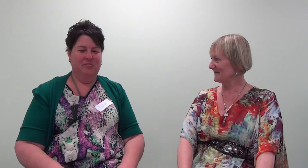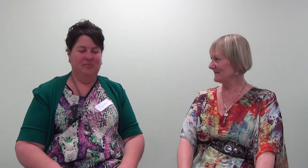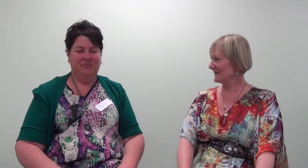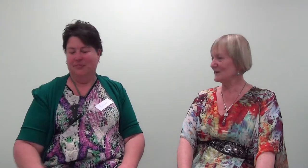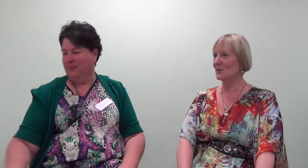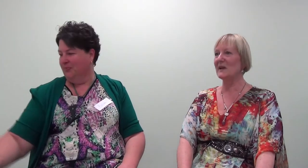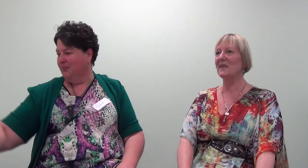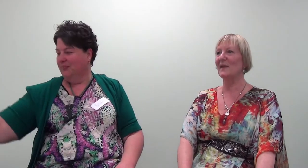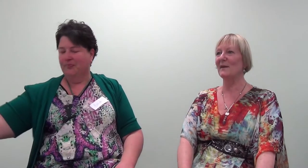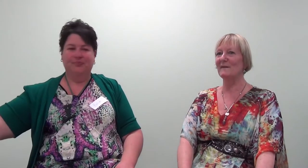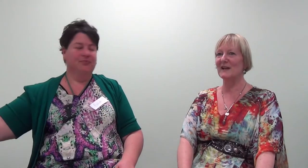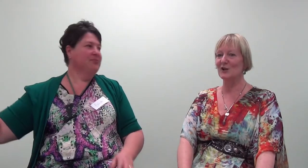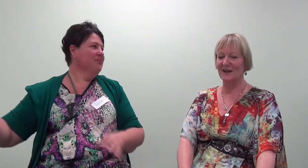so we get there eventually